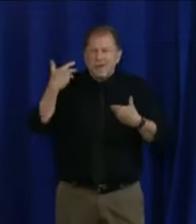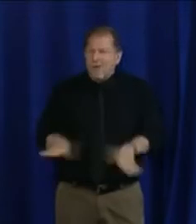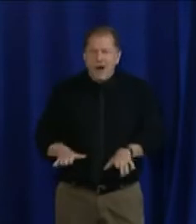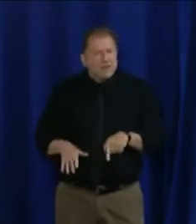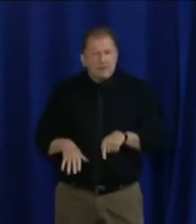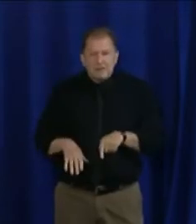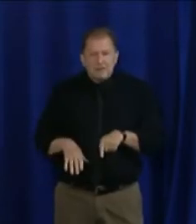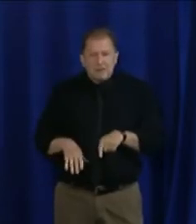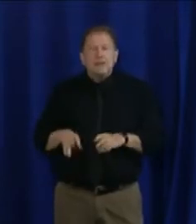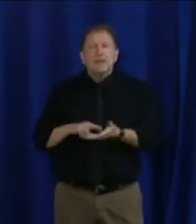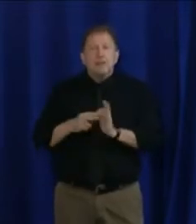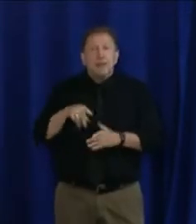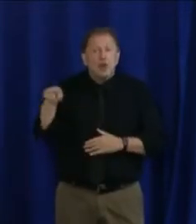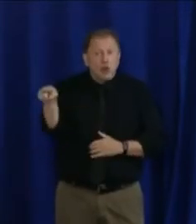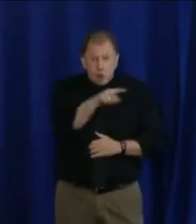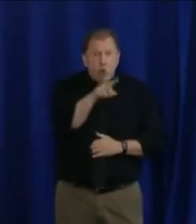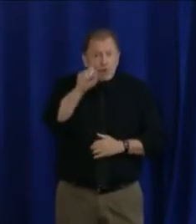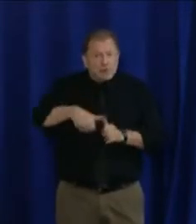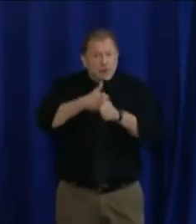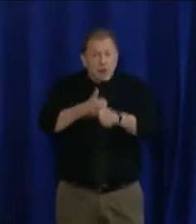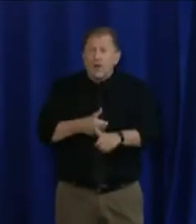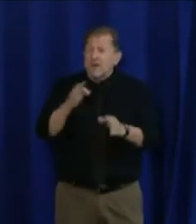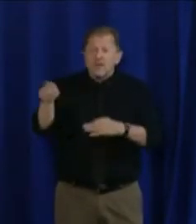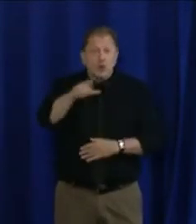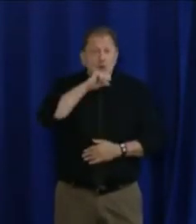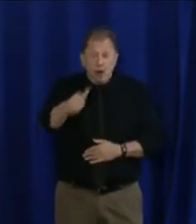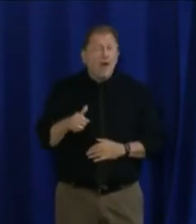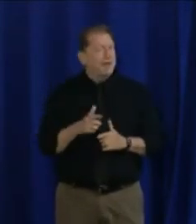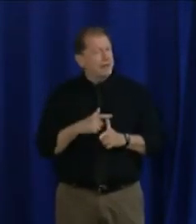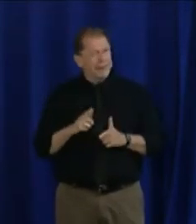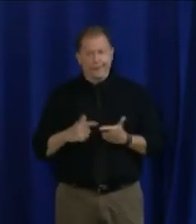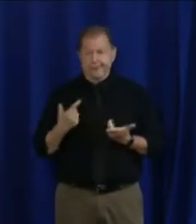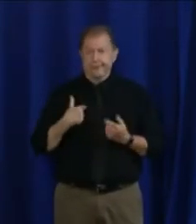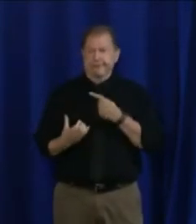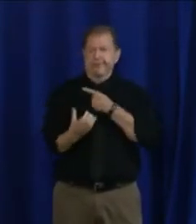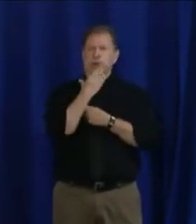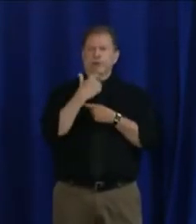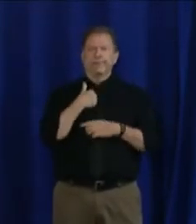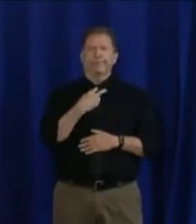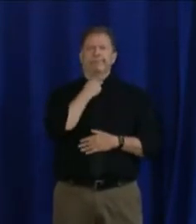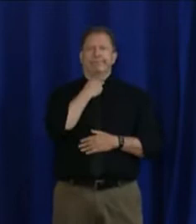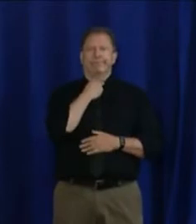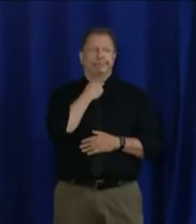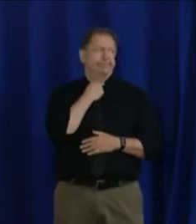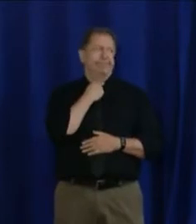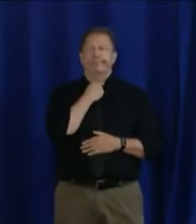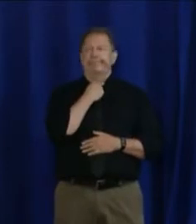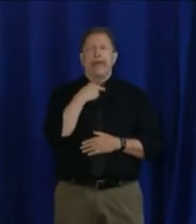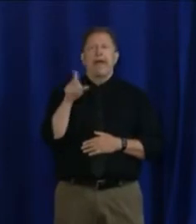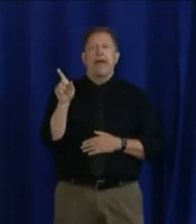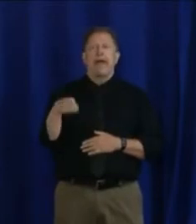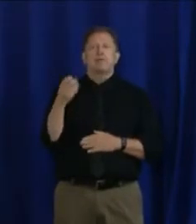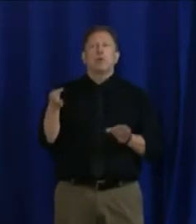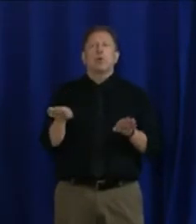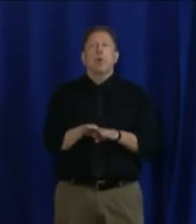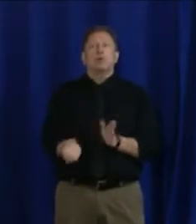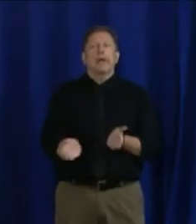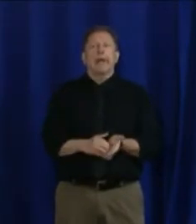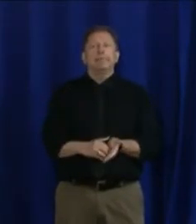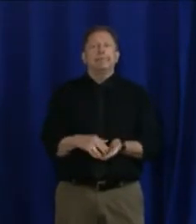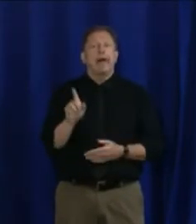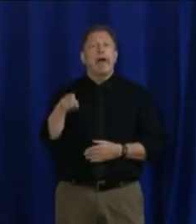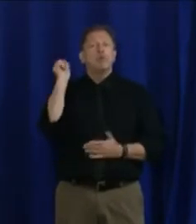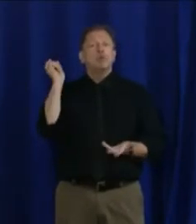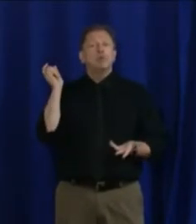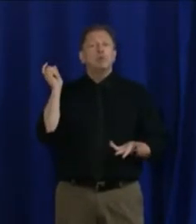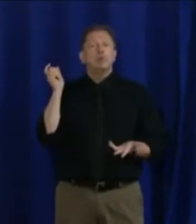must, we must, must. And it depends upon each and every person to do the right